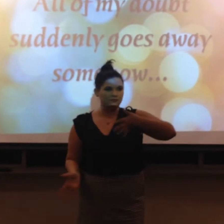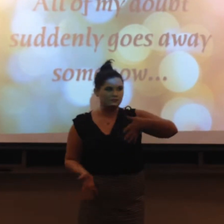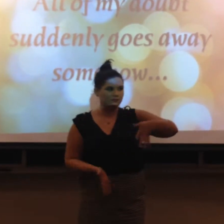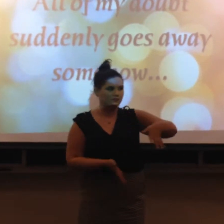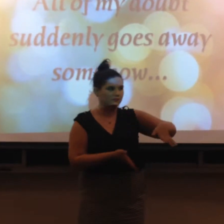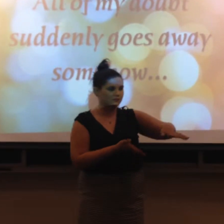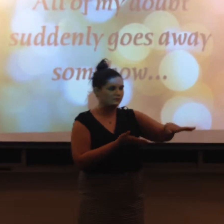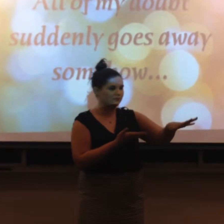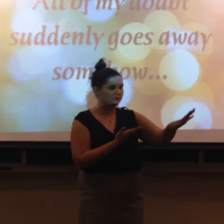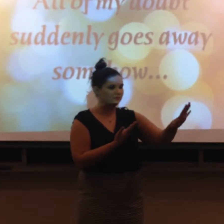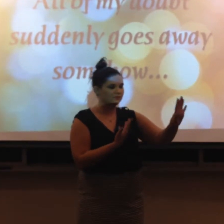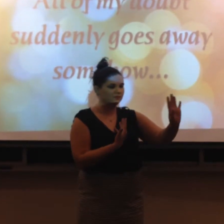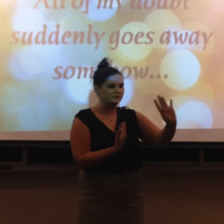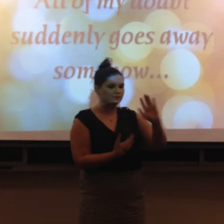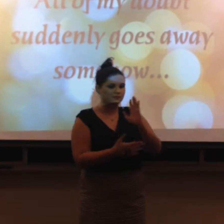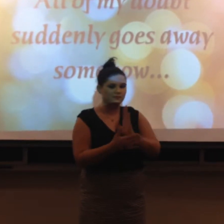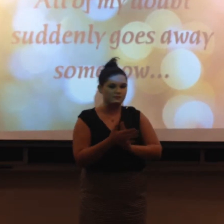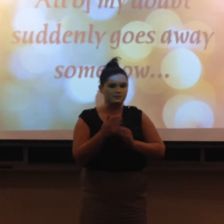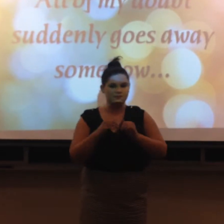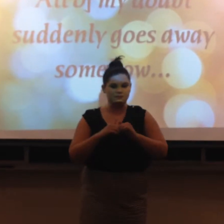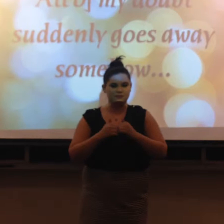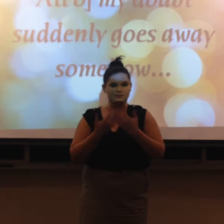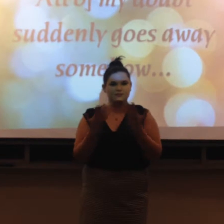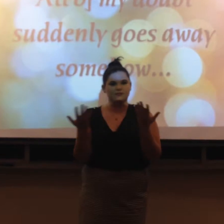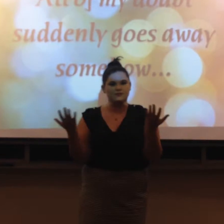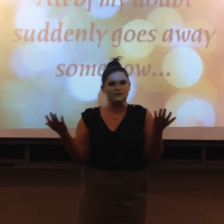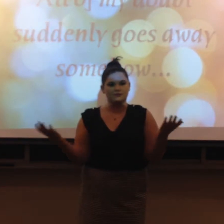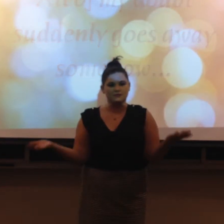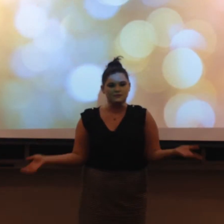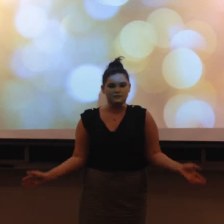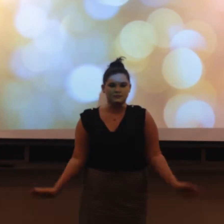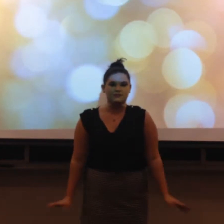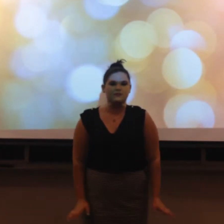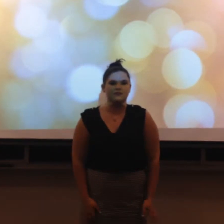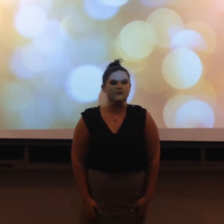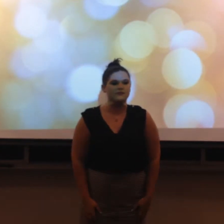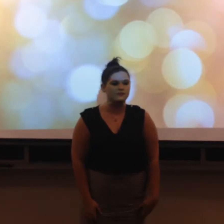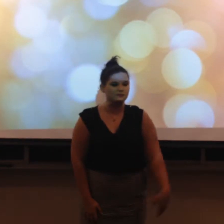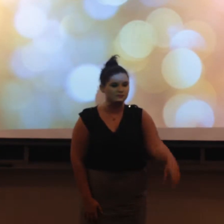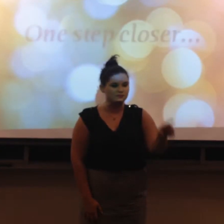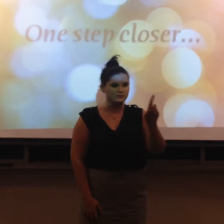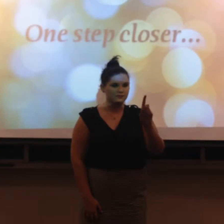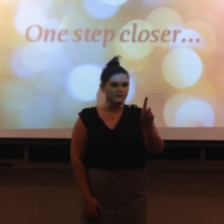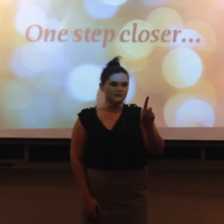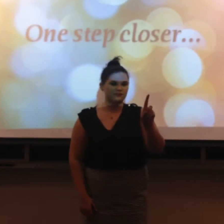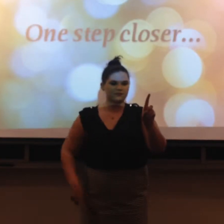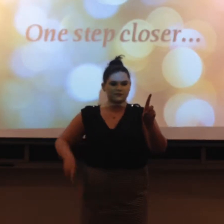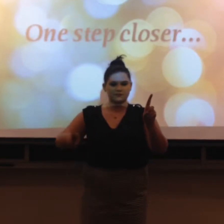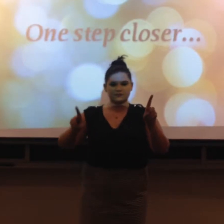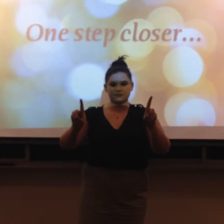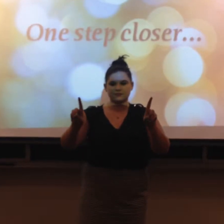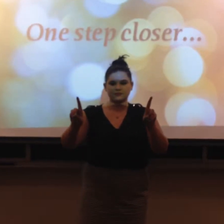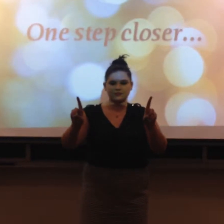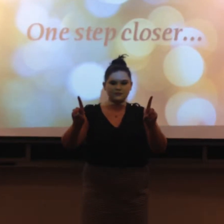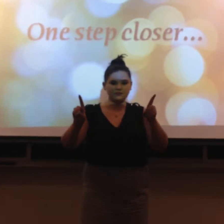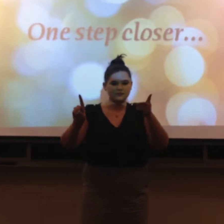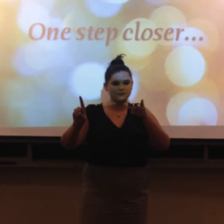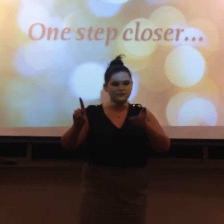goes away somehow One step